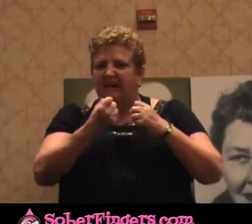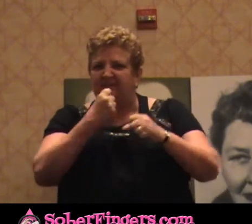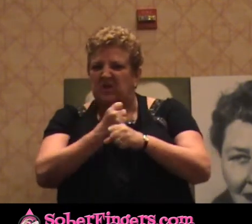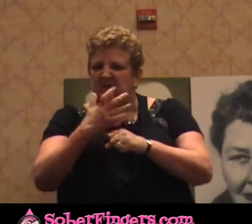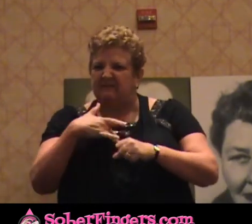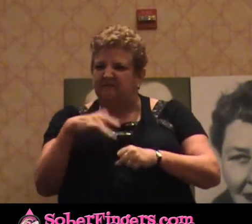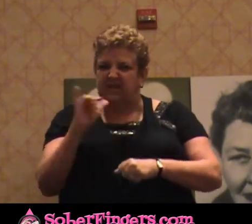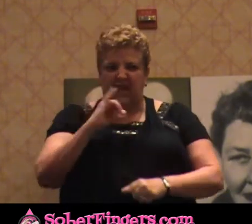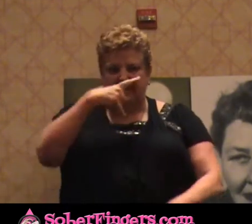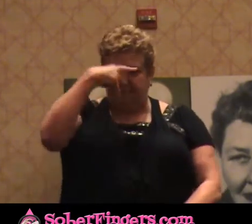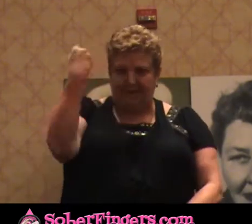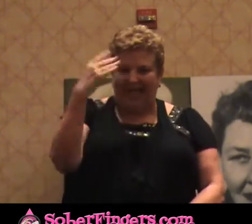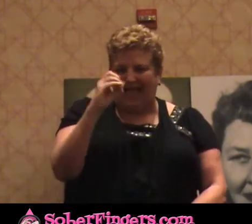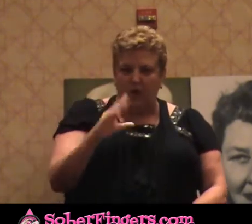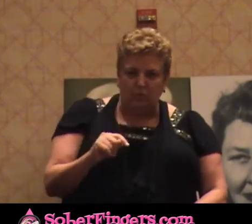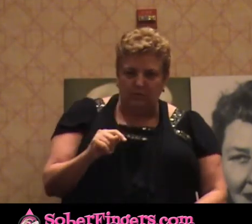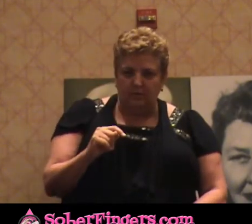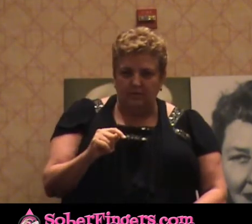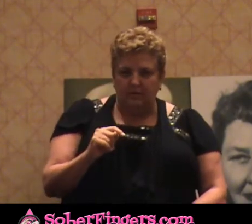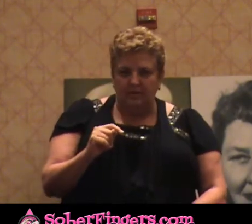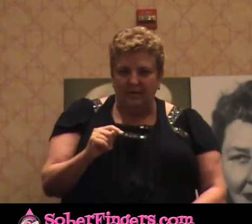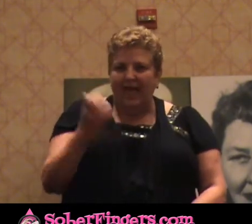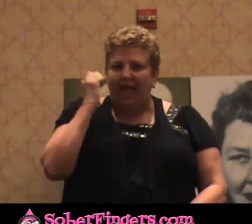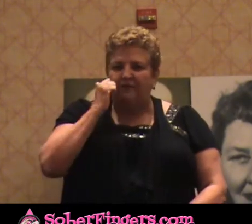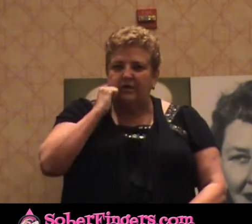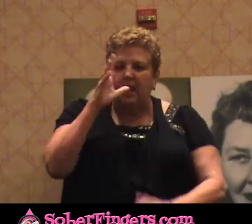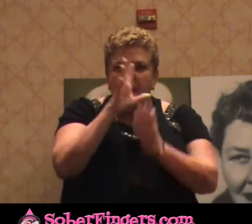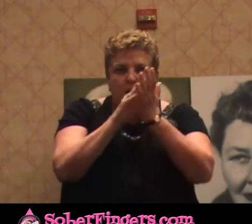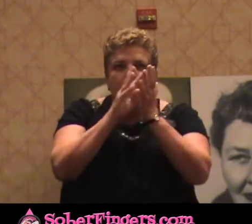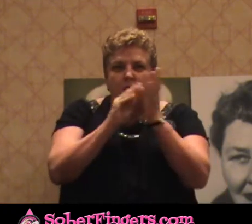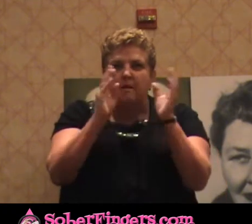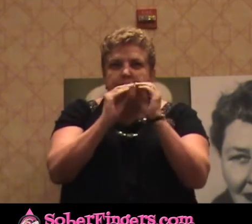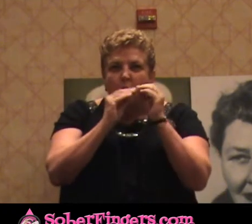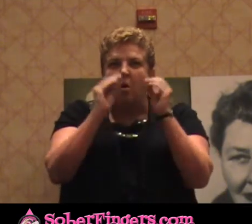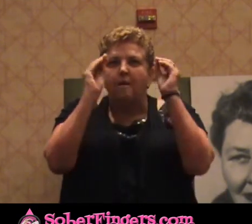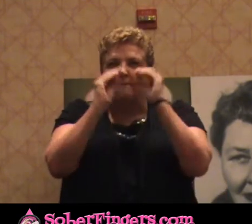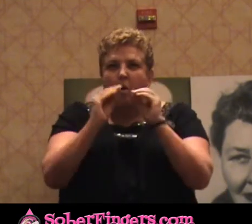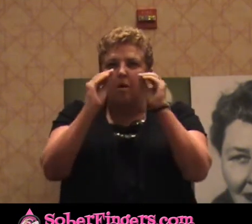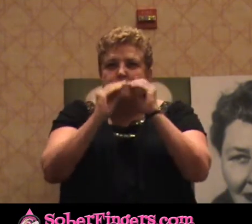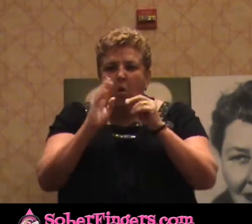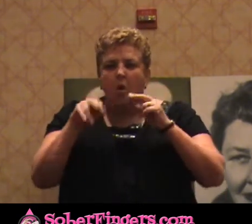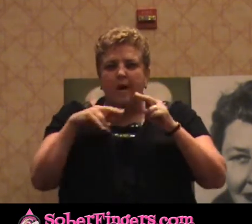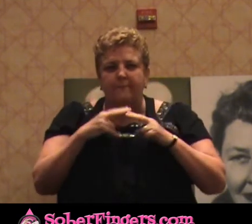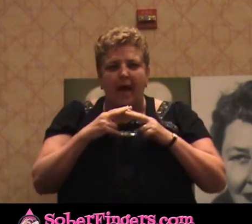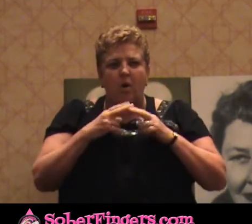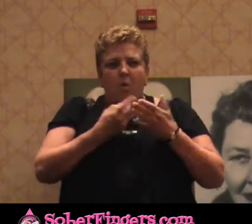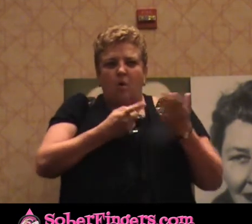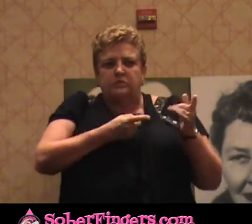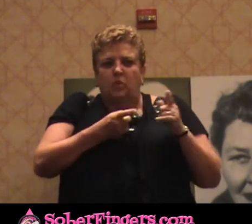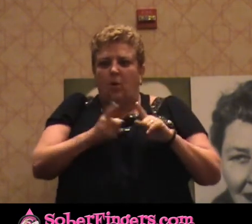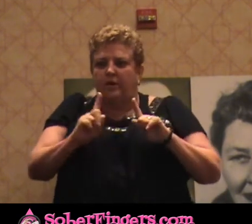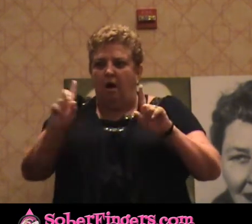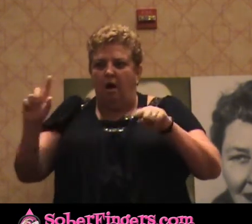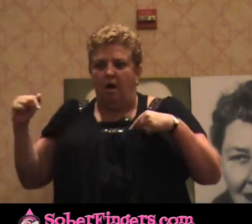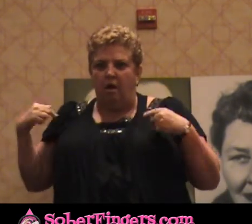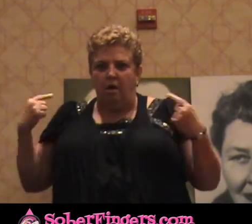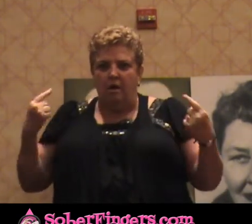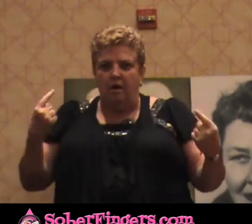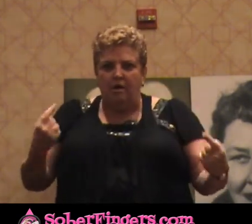To this day, more and more is revealed of the relationships that I've had, of the interactions that I've turned into. I was telling